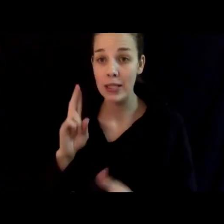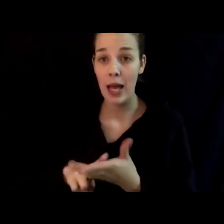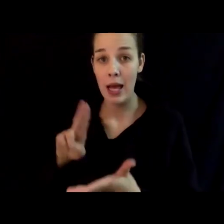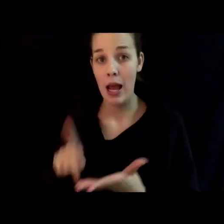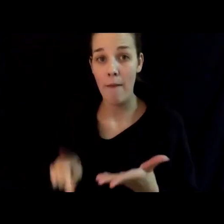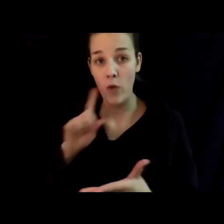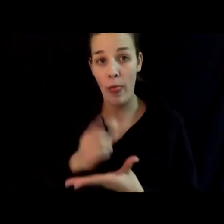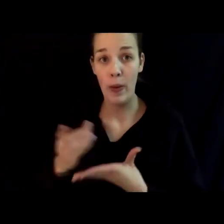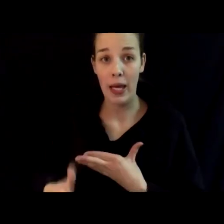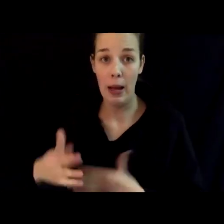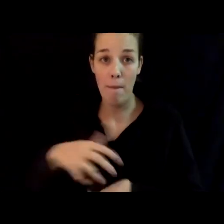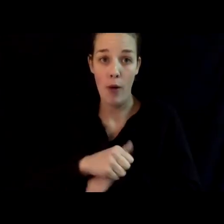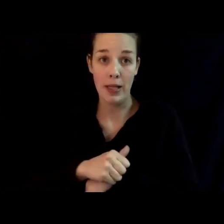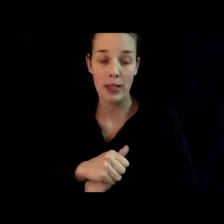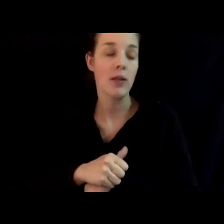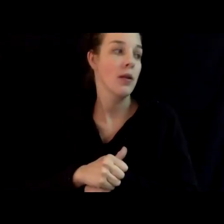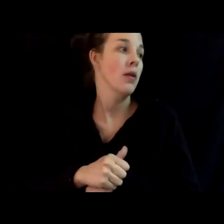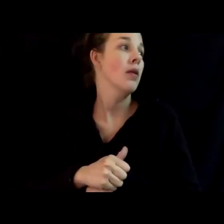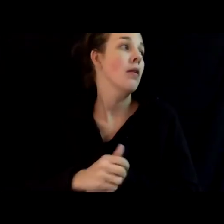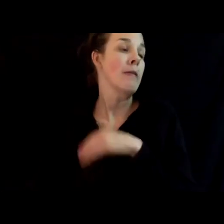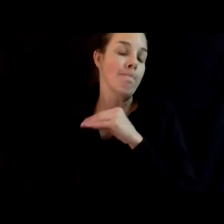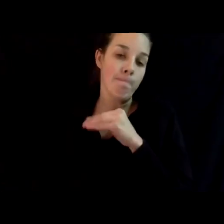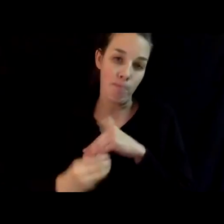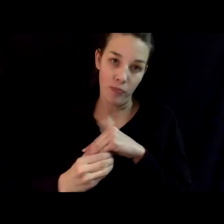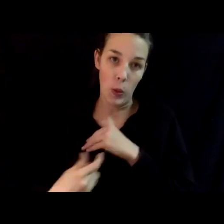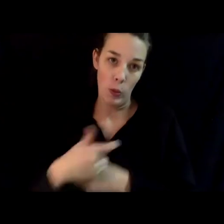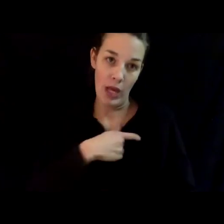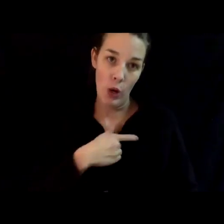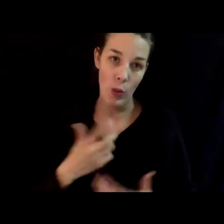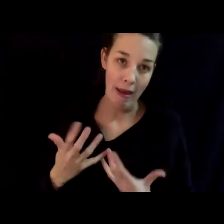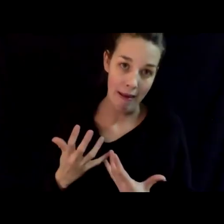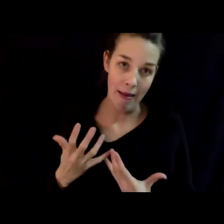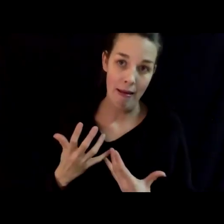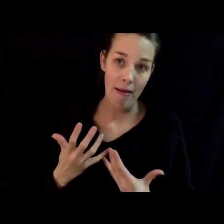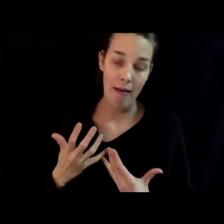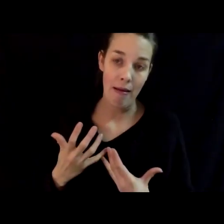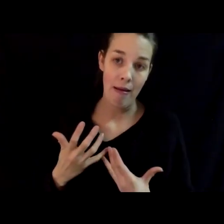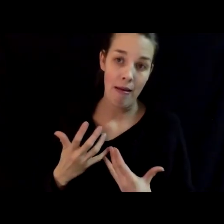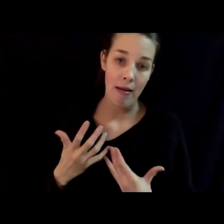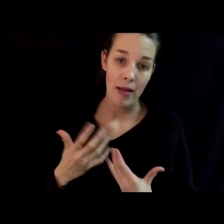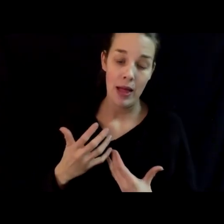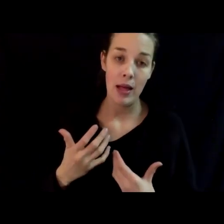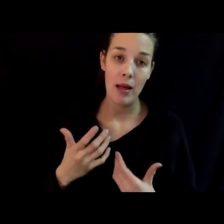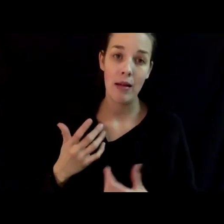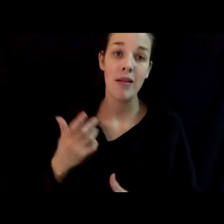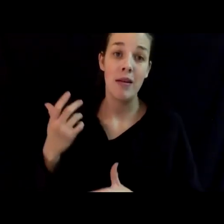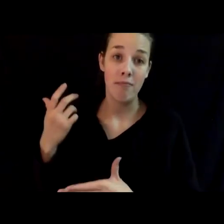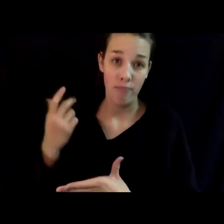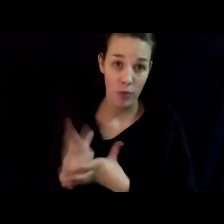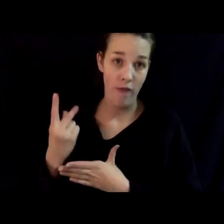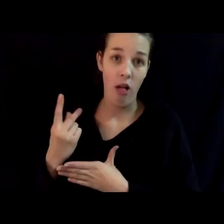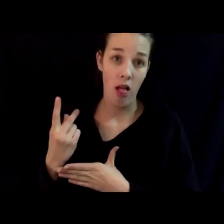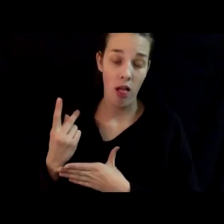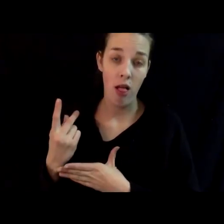weekend appointments. In addition, we are waiting, we